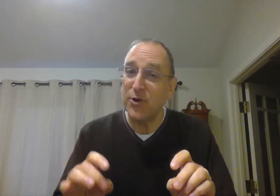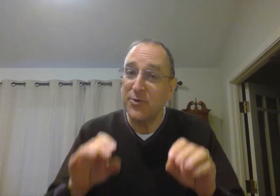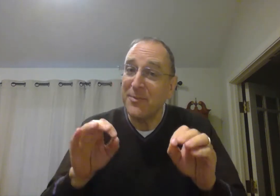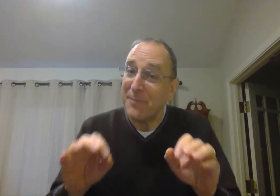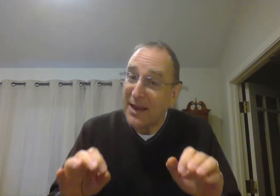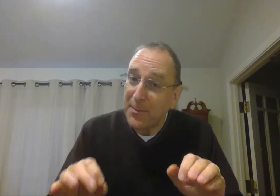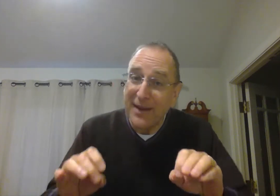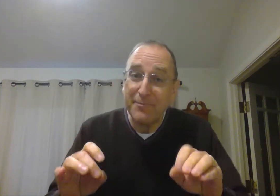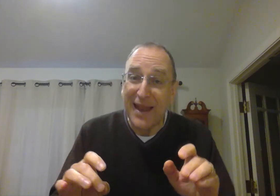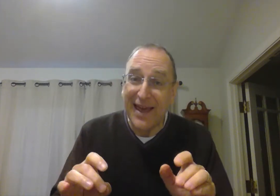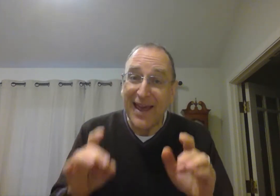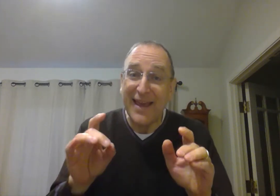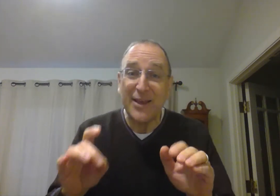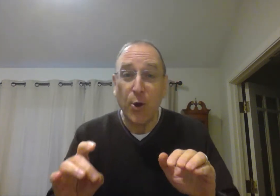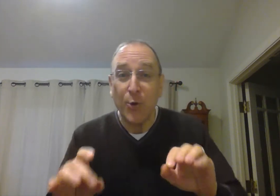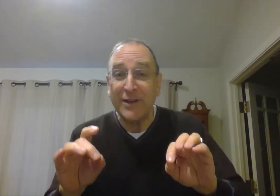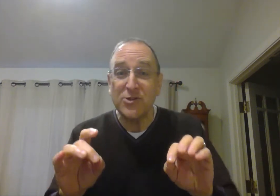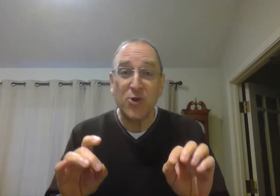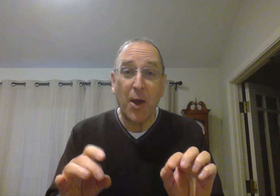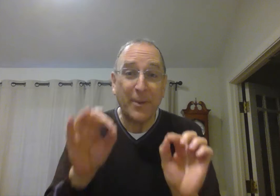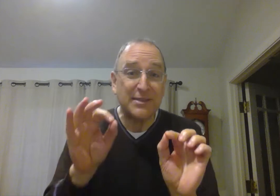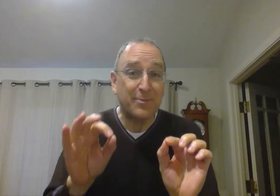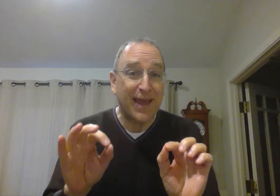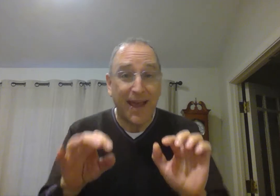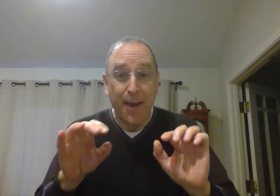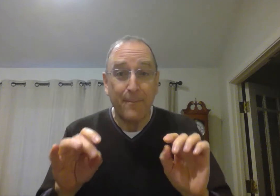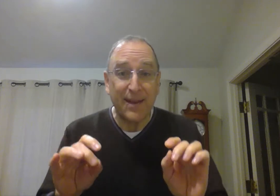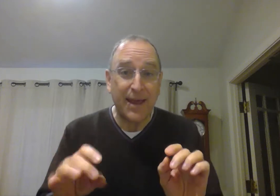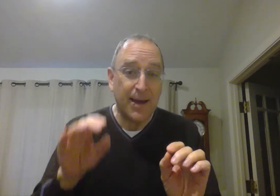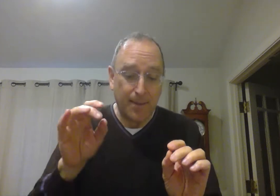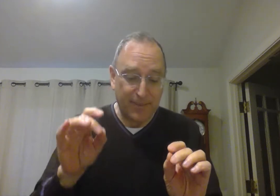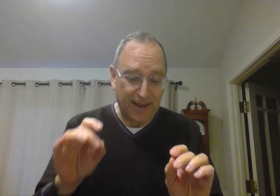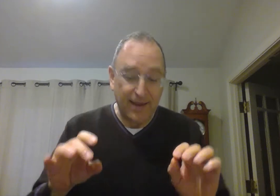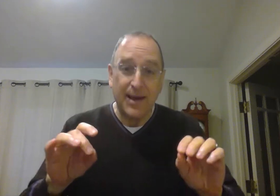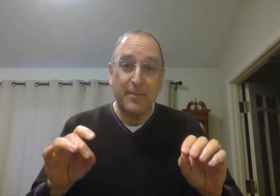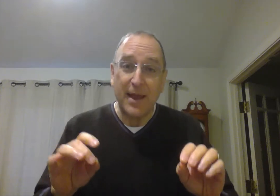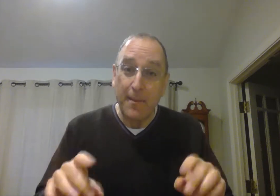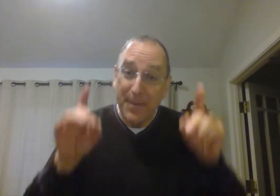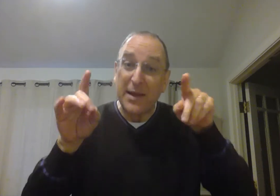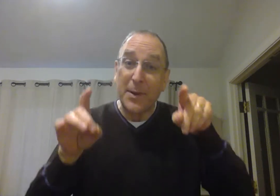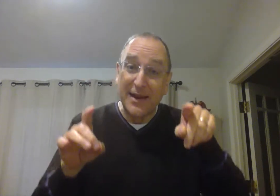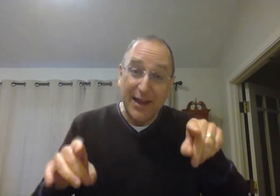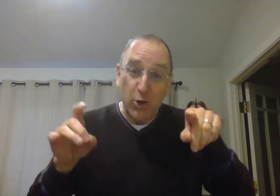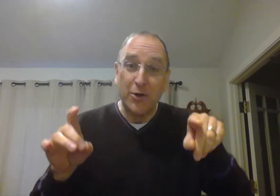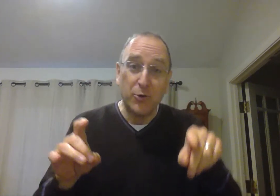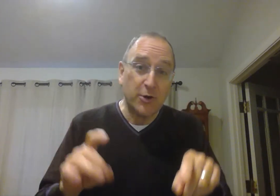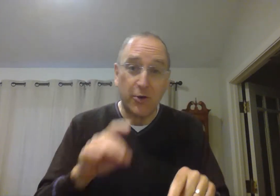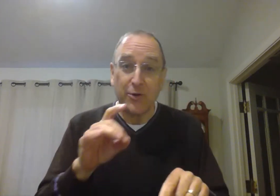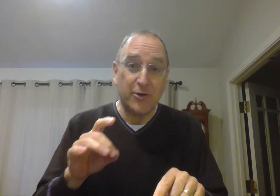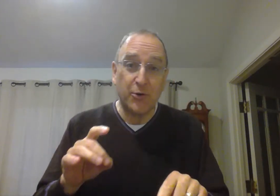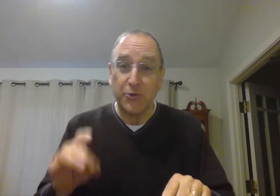hey. P decrepan, p decrepan, p